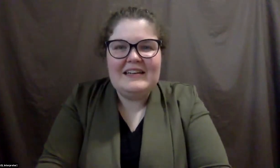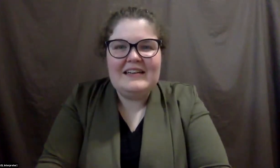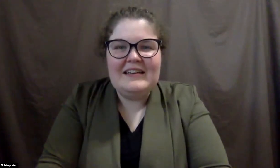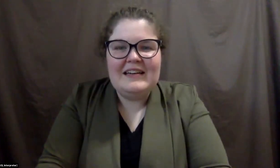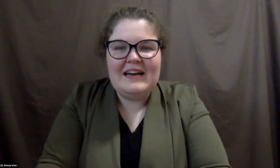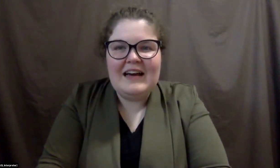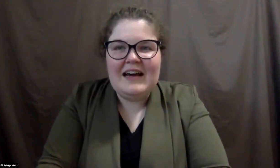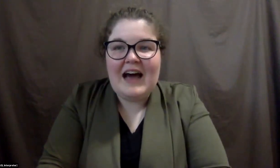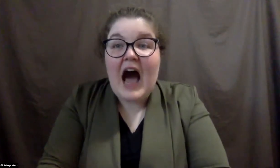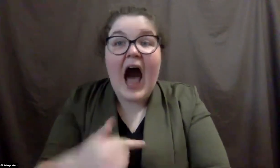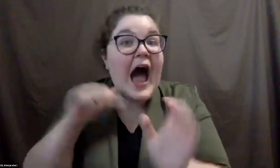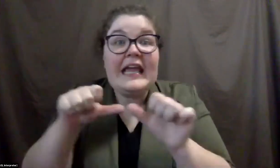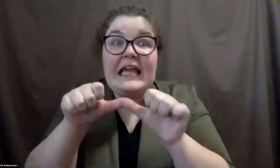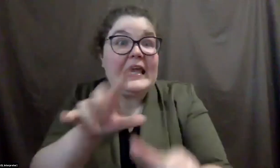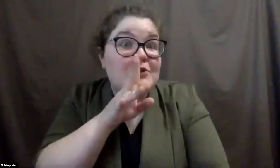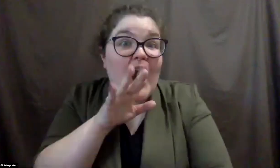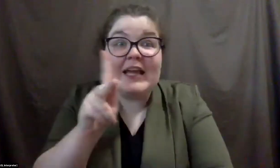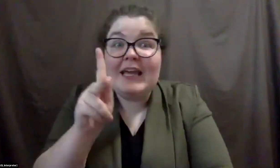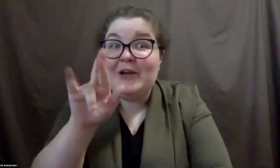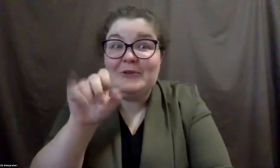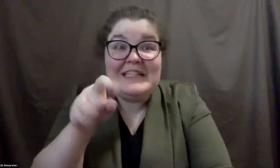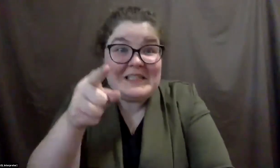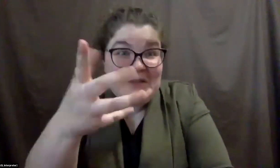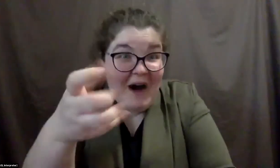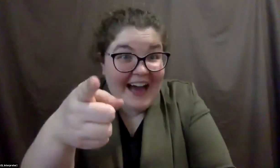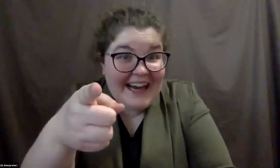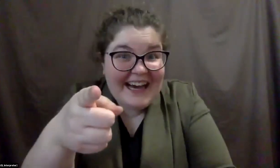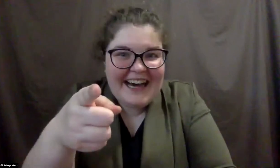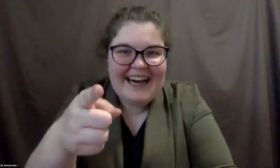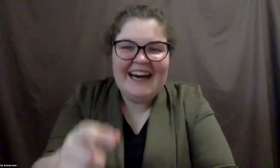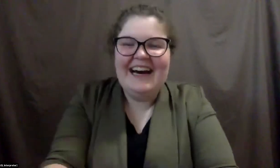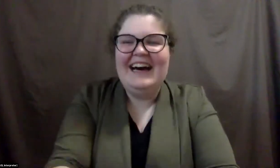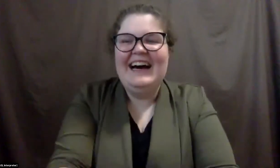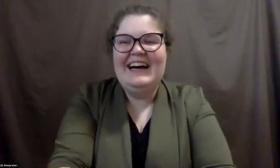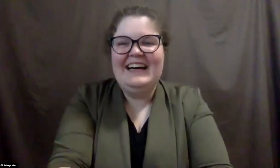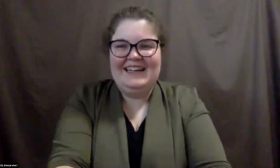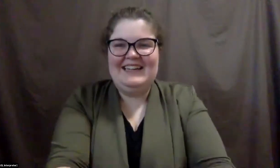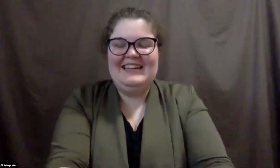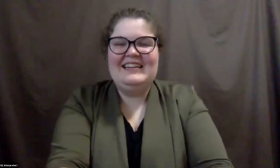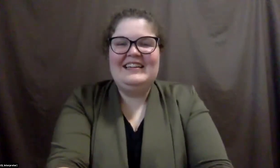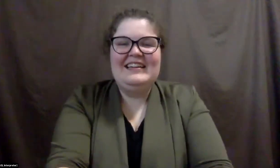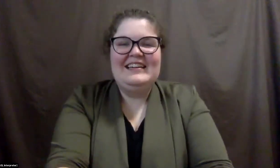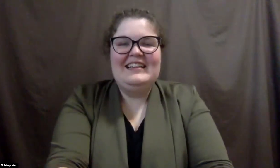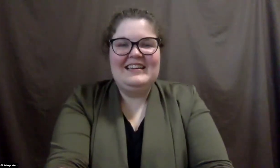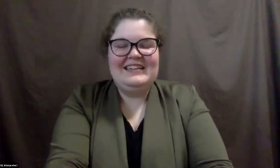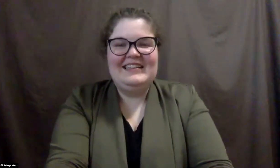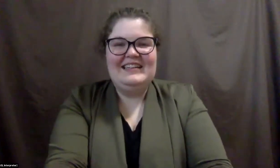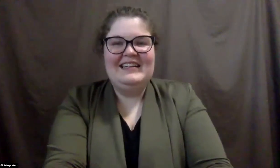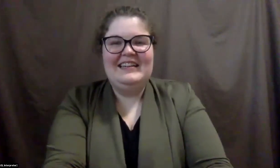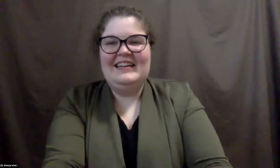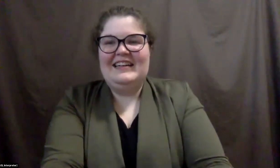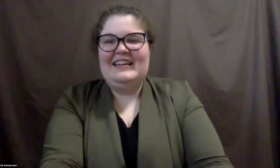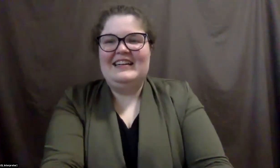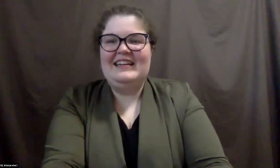I can, I can keep to talk. Chris, did you want to jump in? Yeah, can jump in here. Um, so I'm in